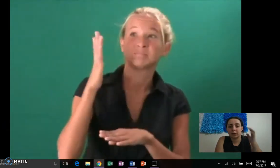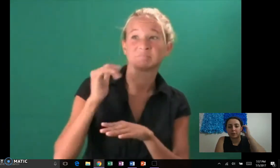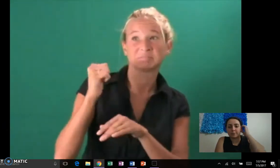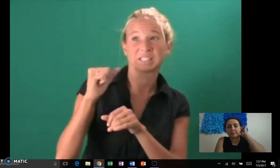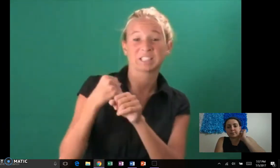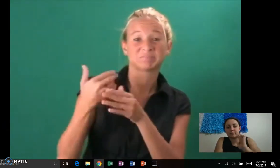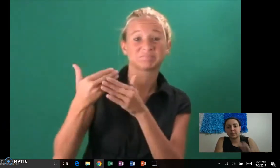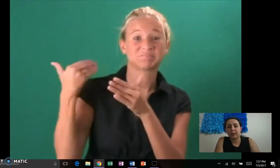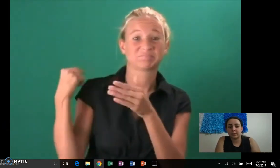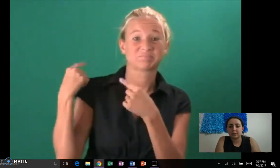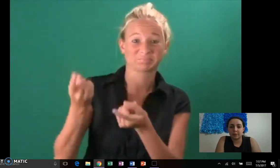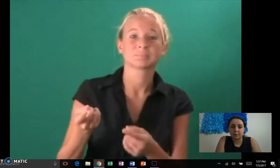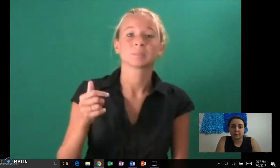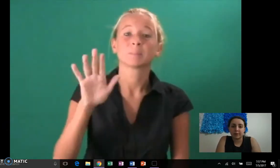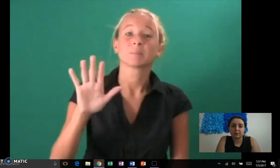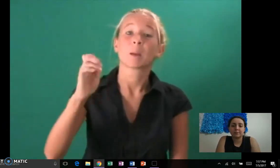infection.